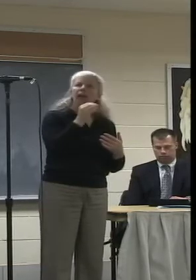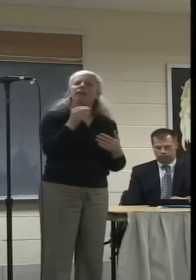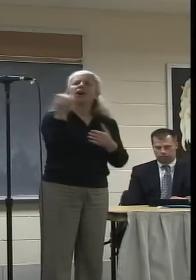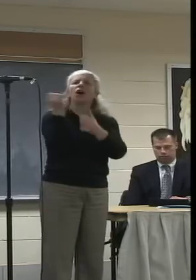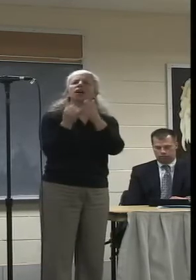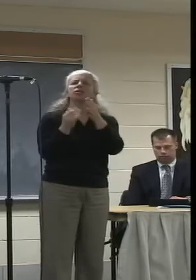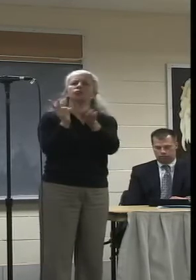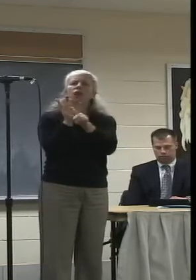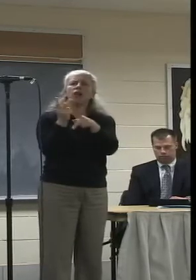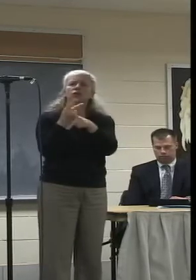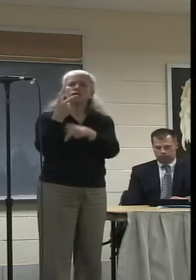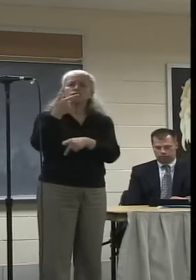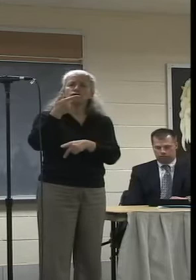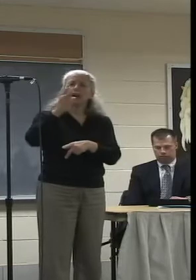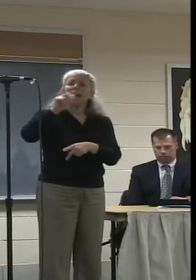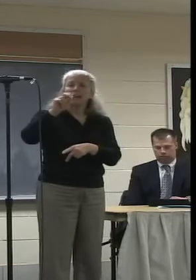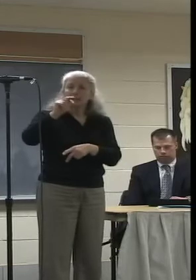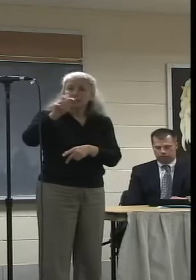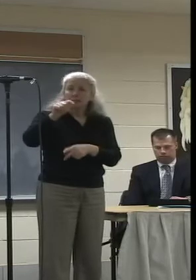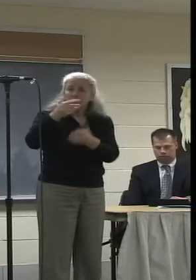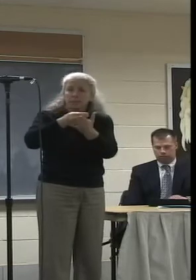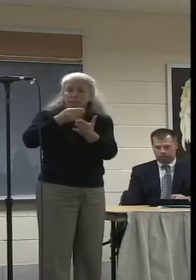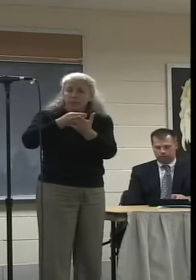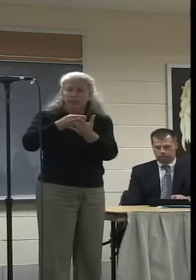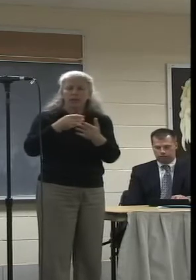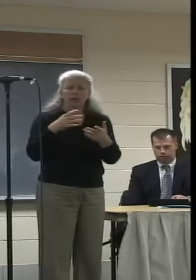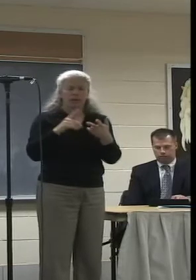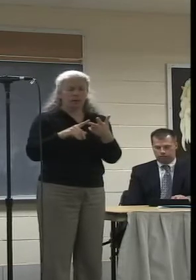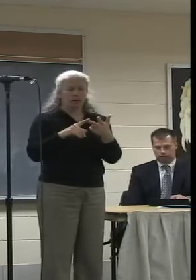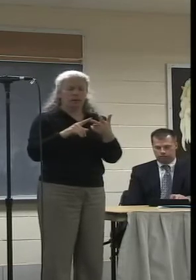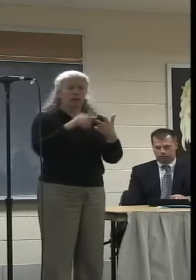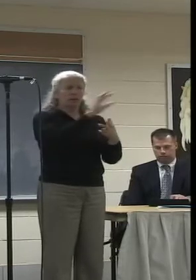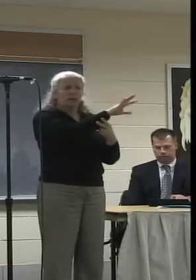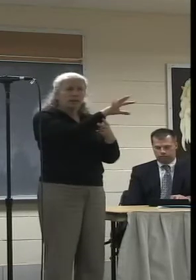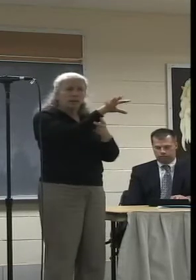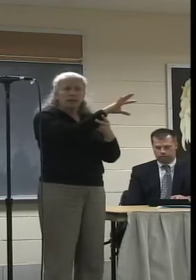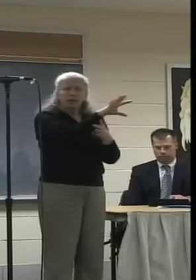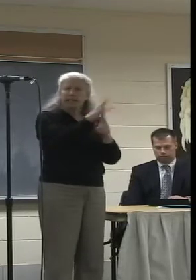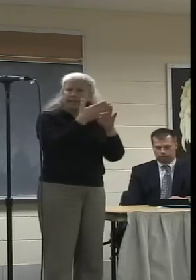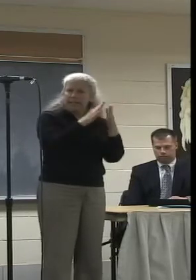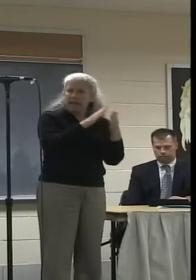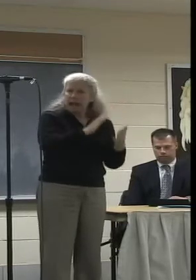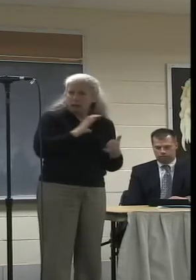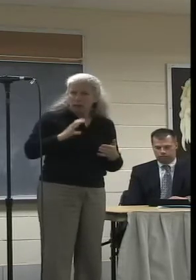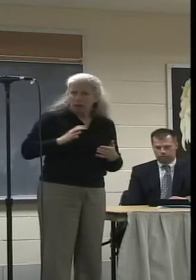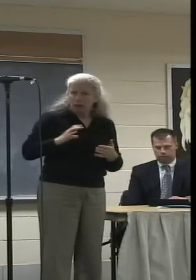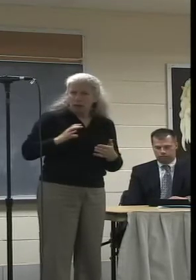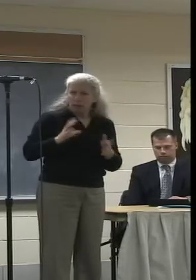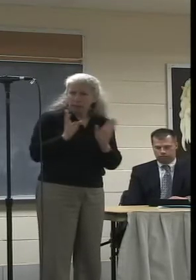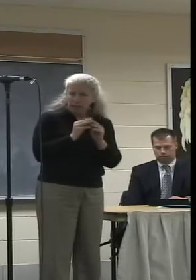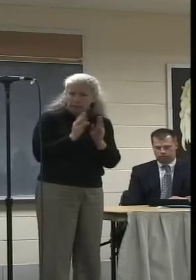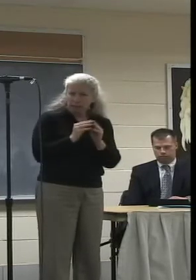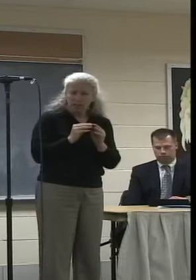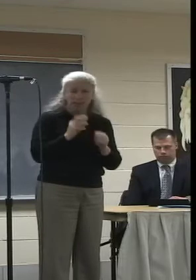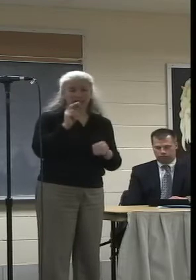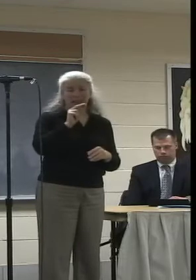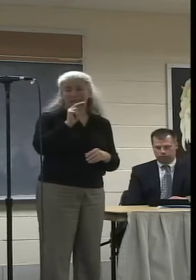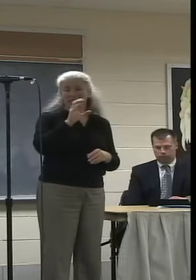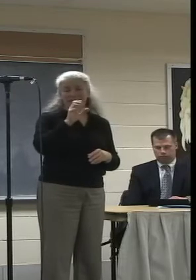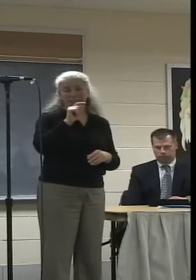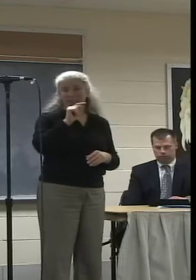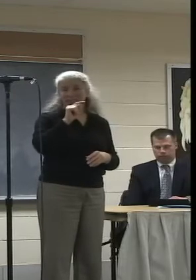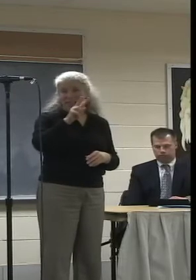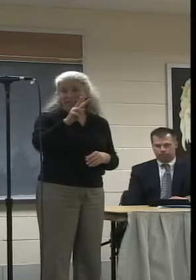to the coverage of the city government meetings, which we've heard a lot about. NCTV is engaging,